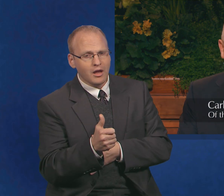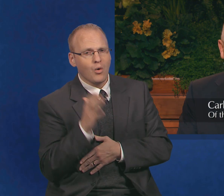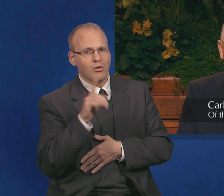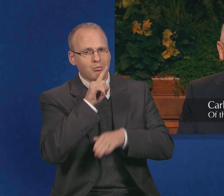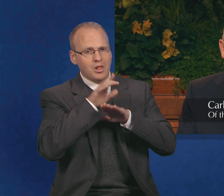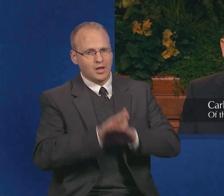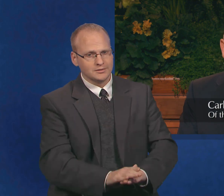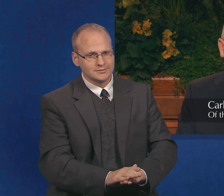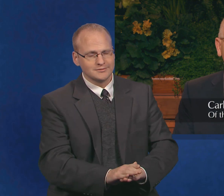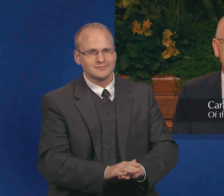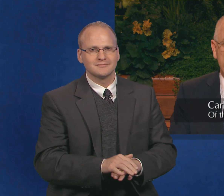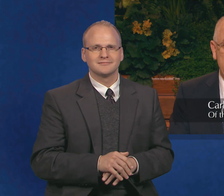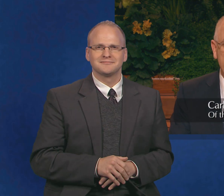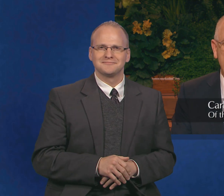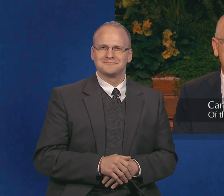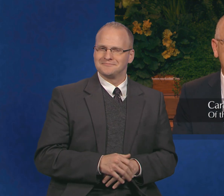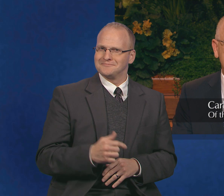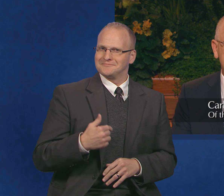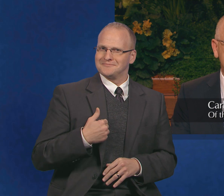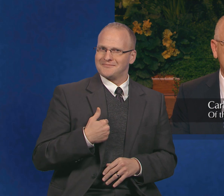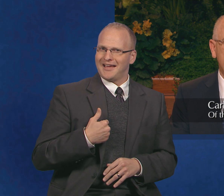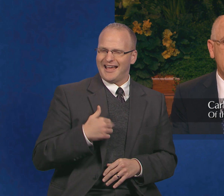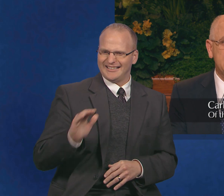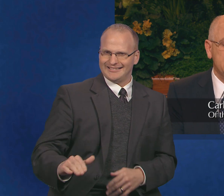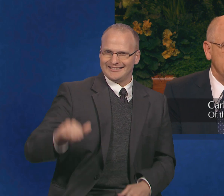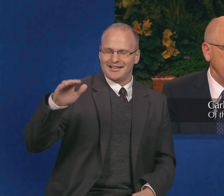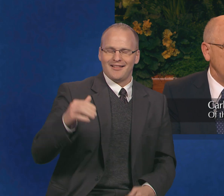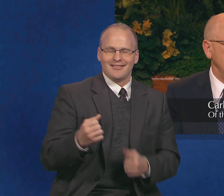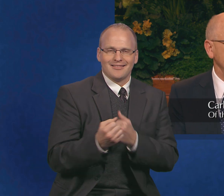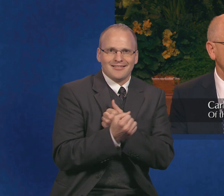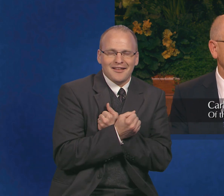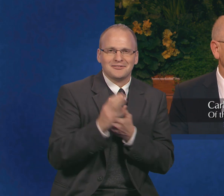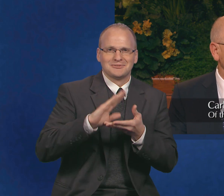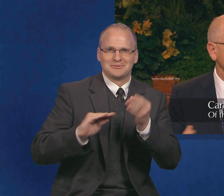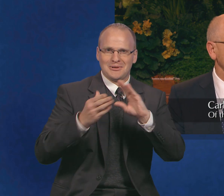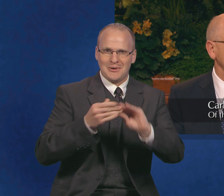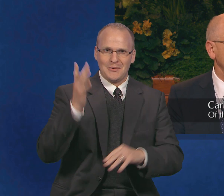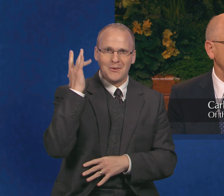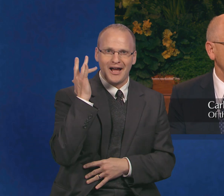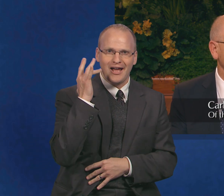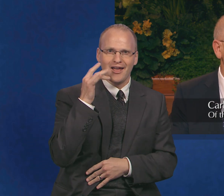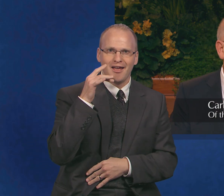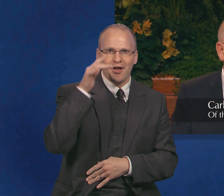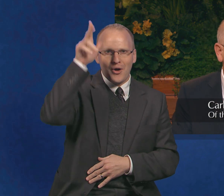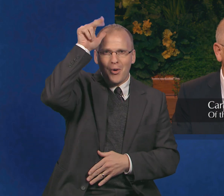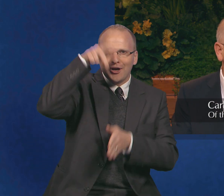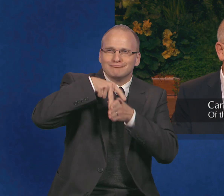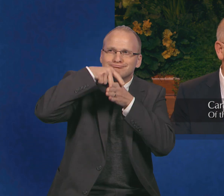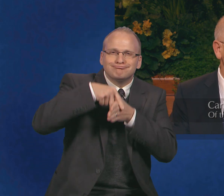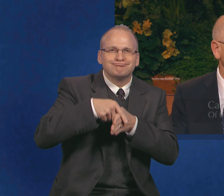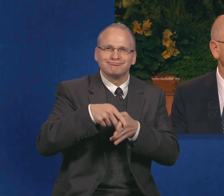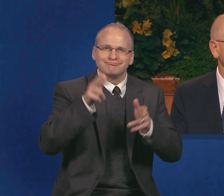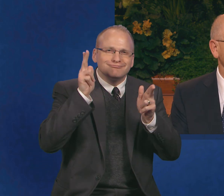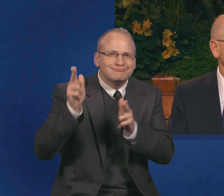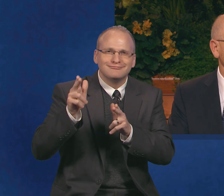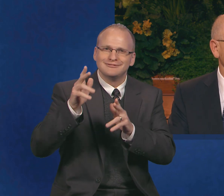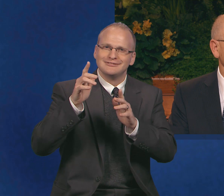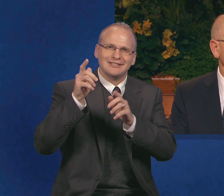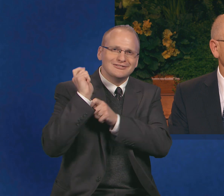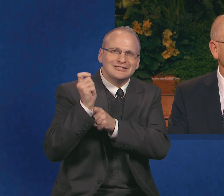Now, as a child, I loved that story because it was about a horseback camping trip in the mountains for hunting and fishing, but